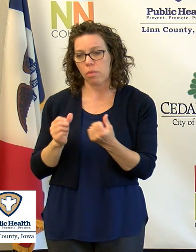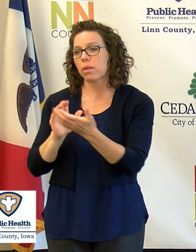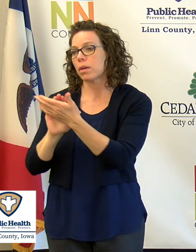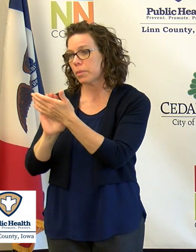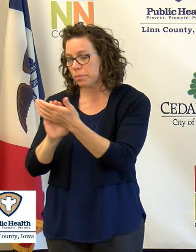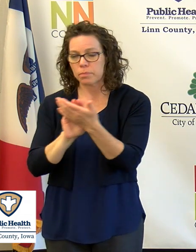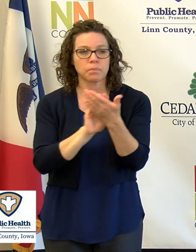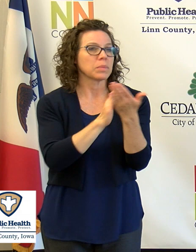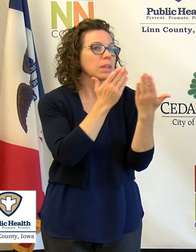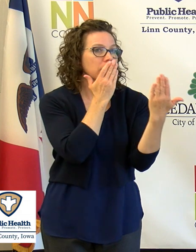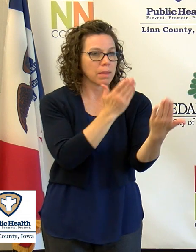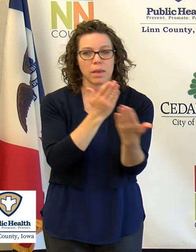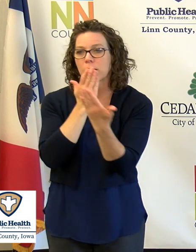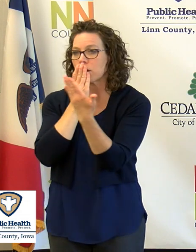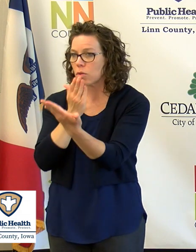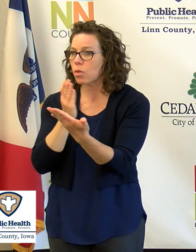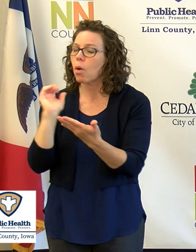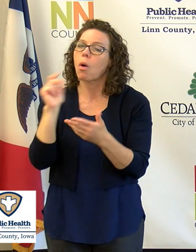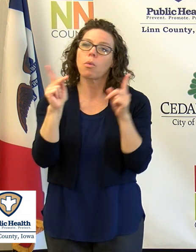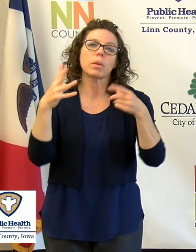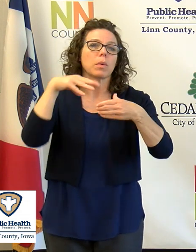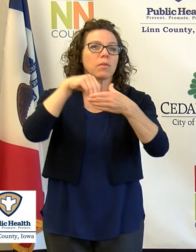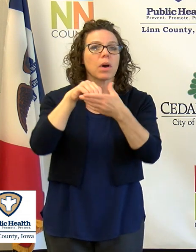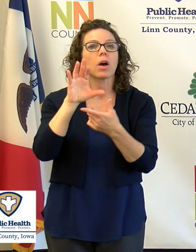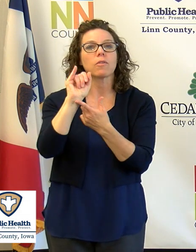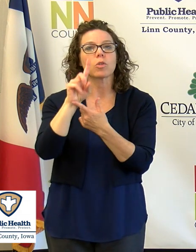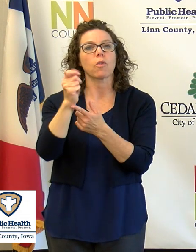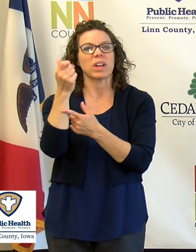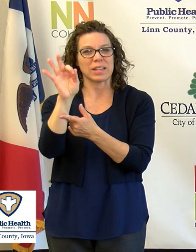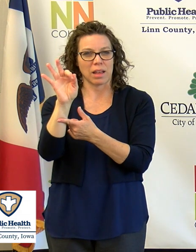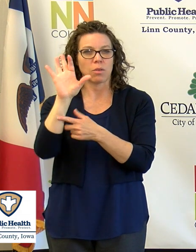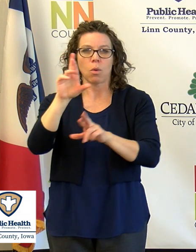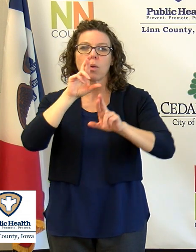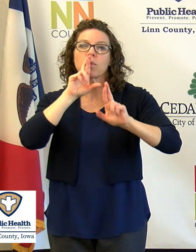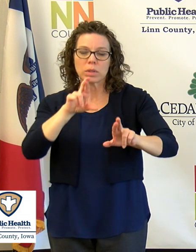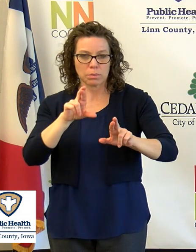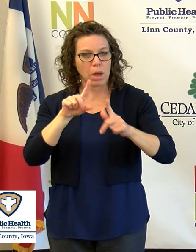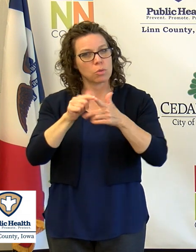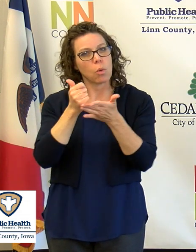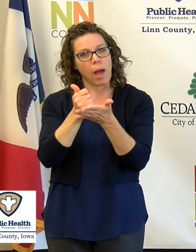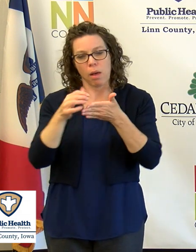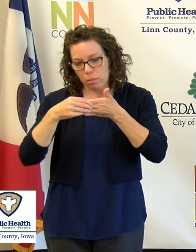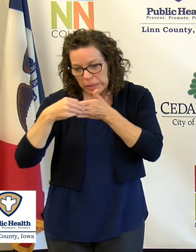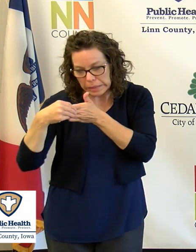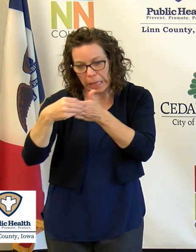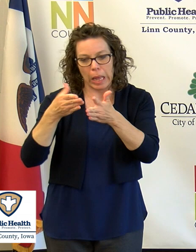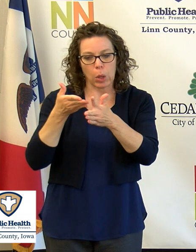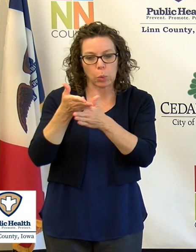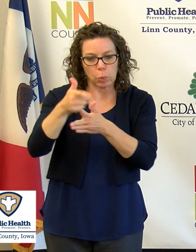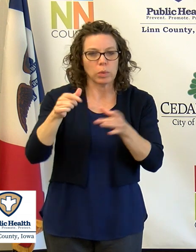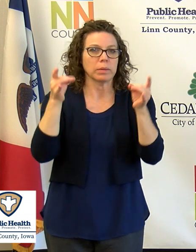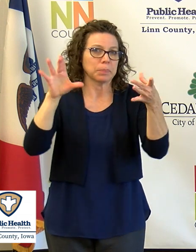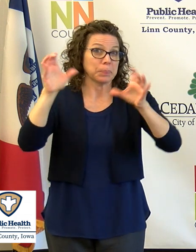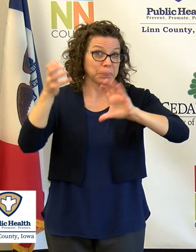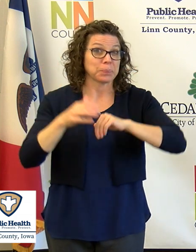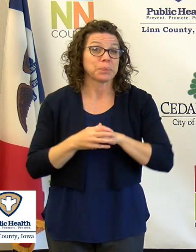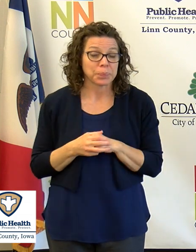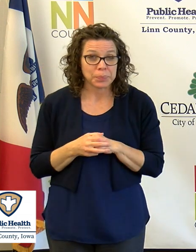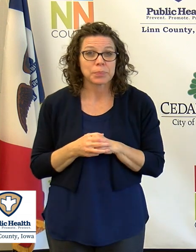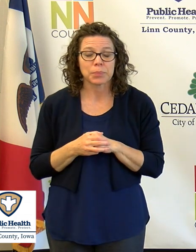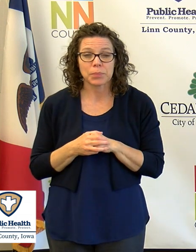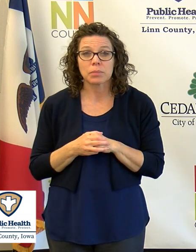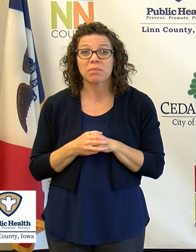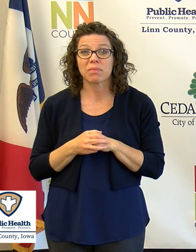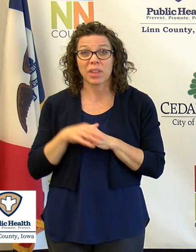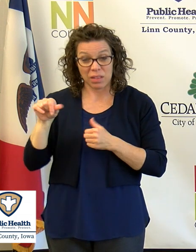all those involved in the COVID-19 response for all you're doing to guide our region through this crisis. So this is